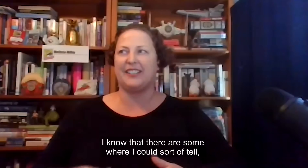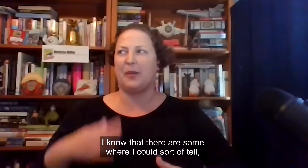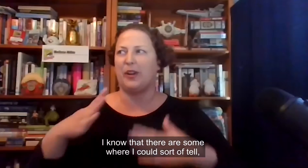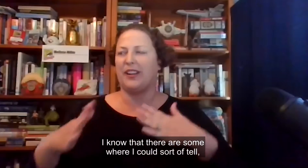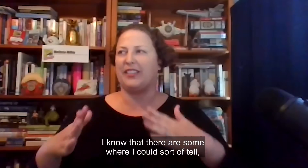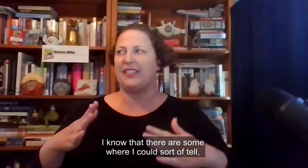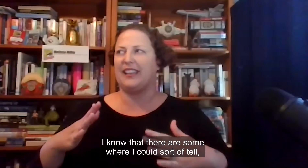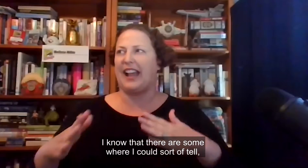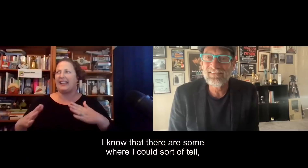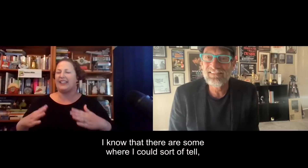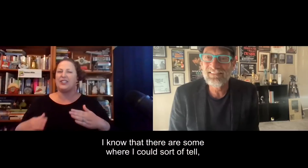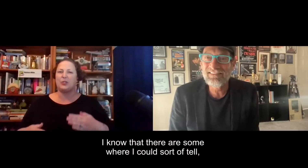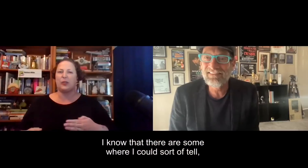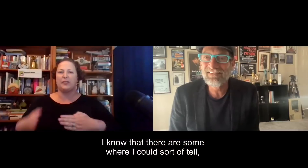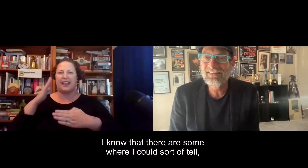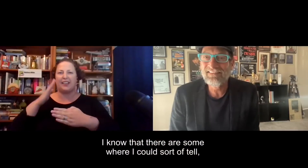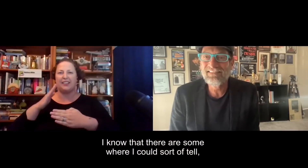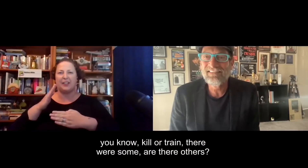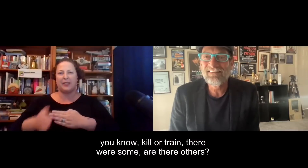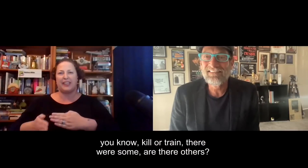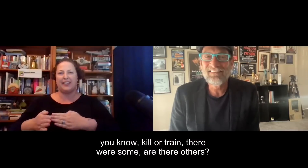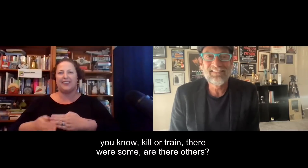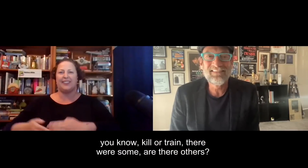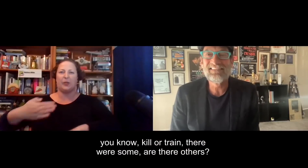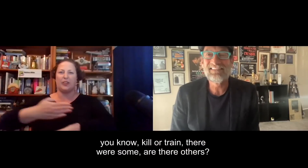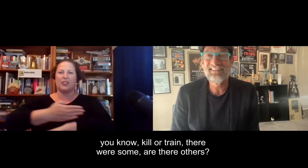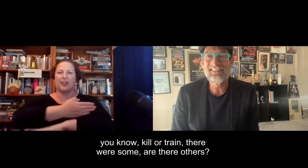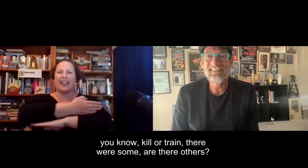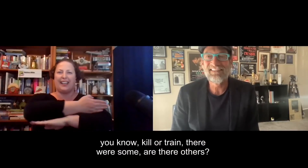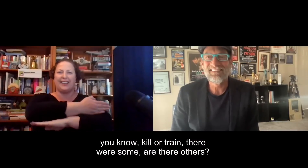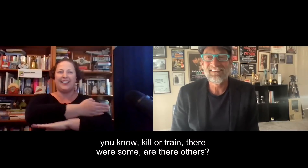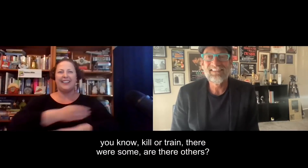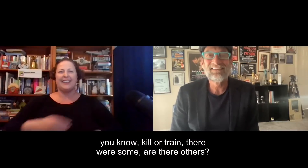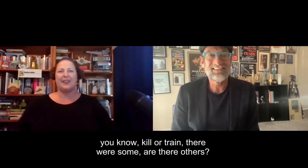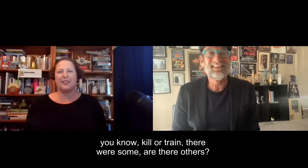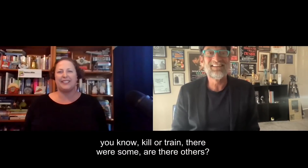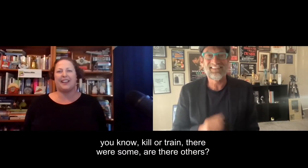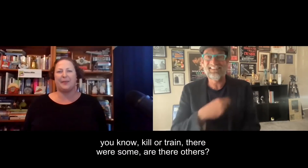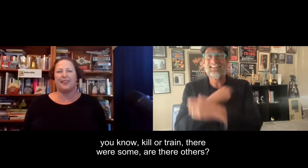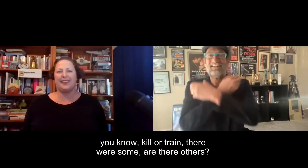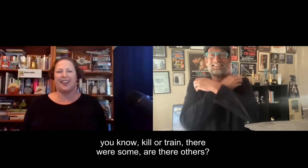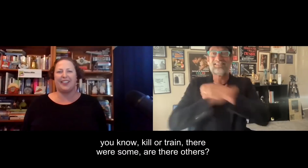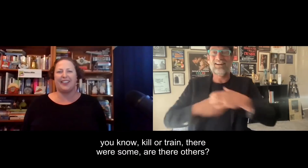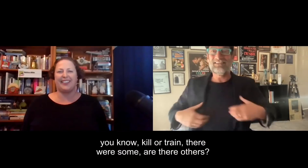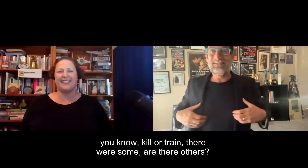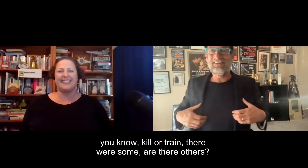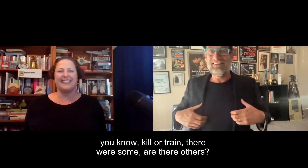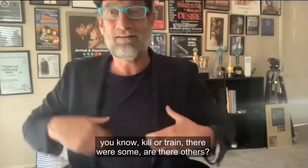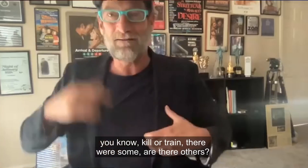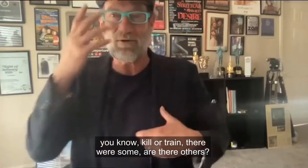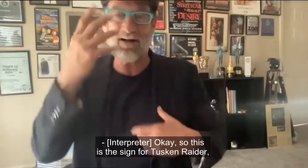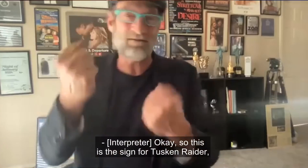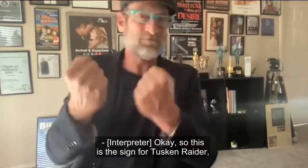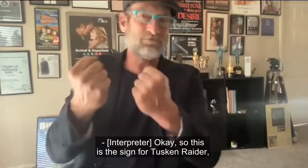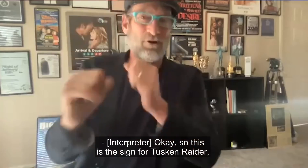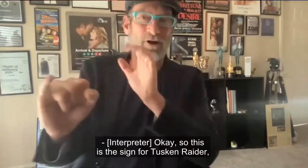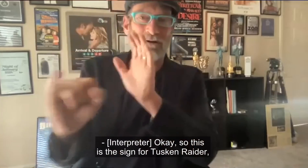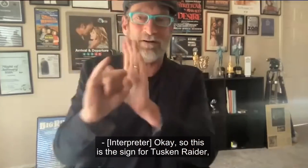some where I can sort of tell, you know, kill or train. There were some. Are there others? Okay, so this is the